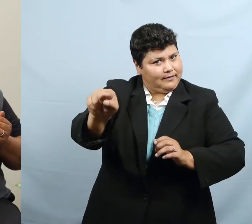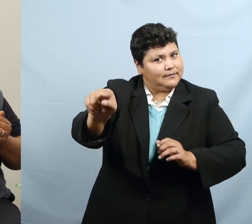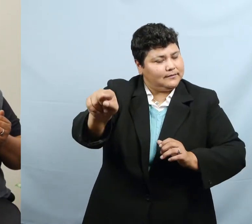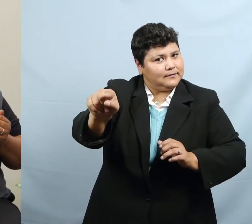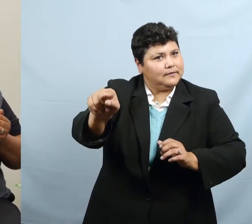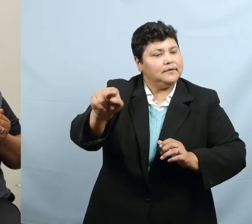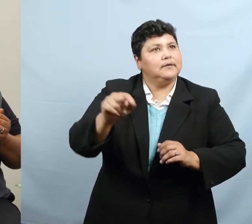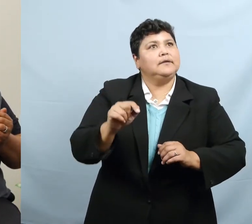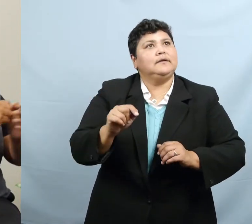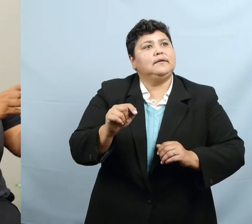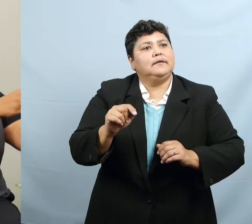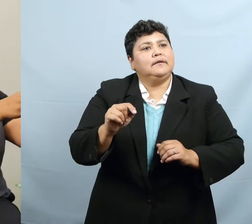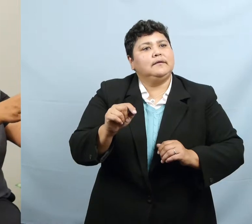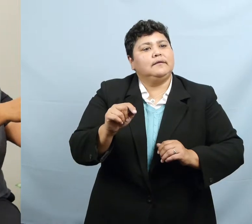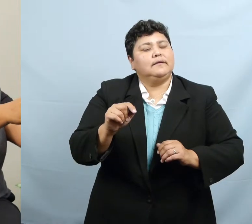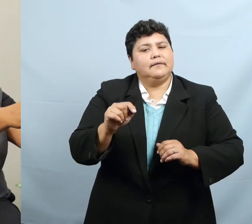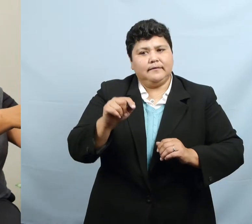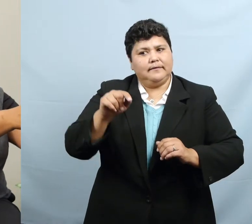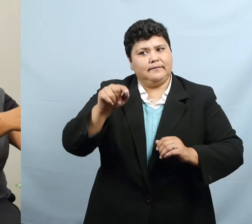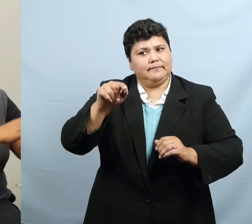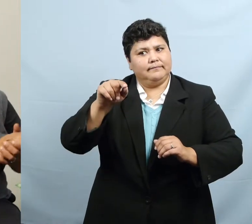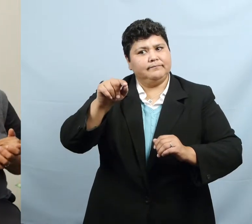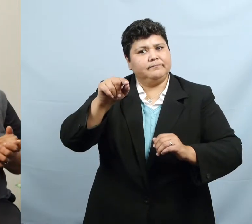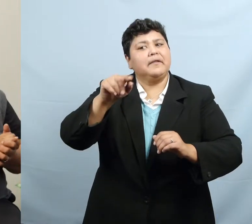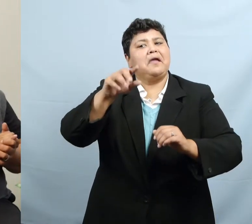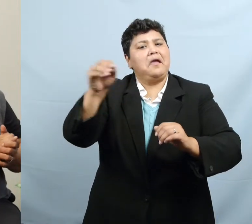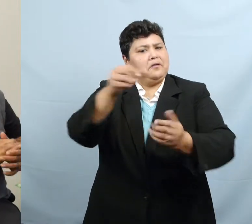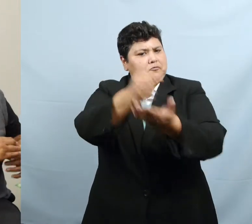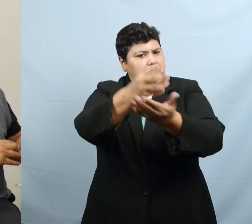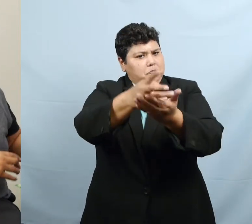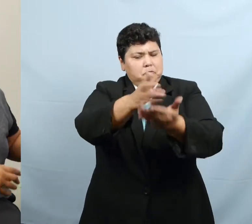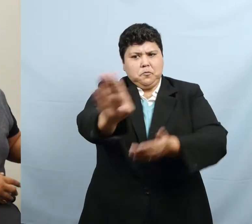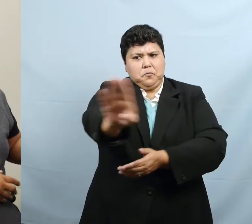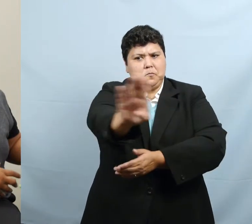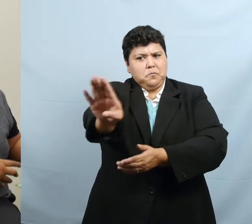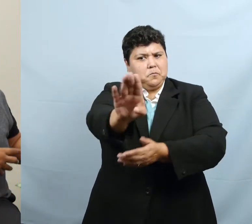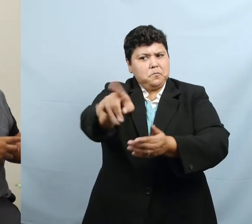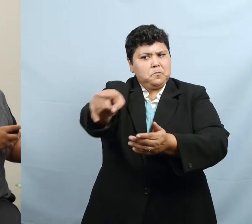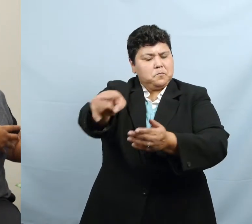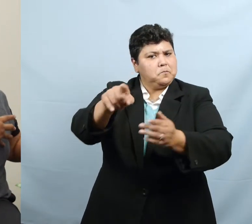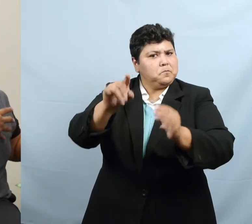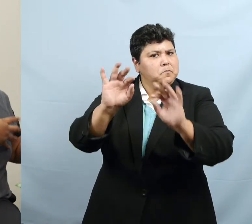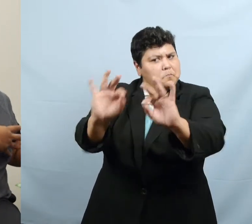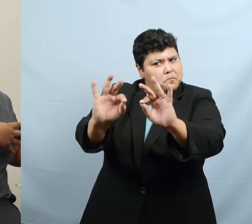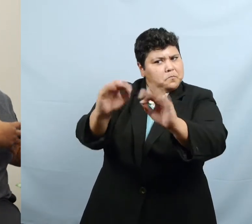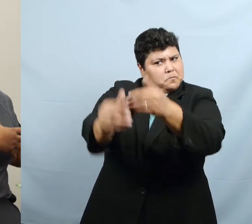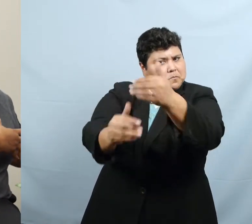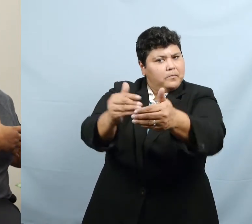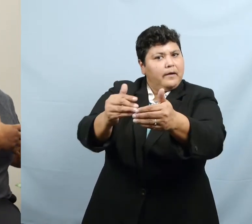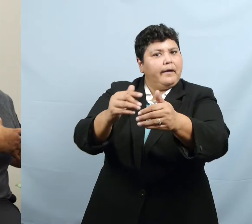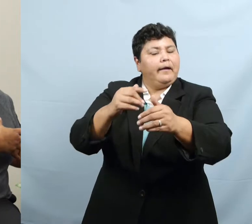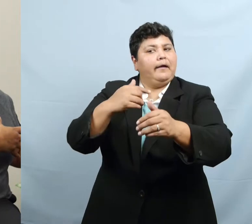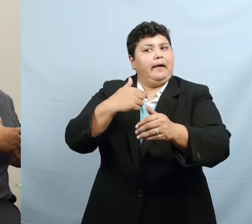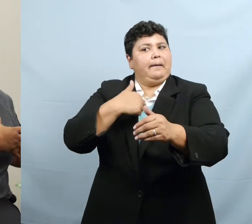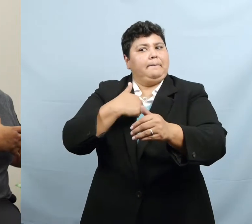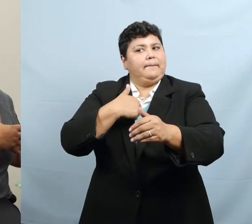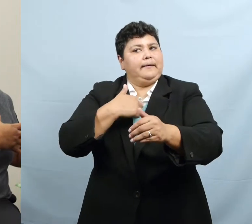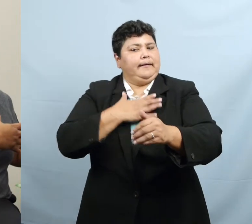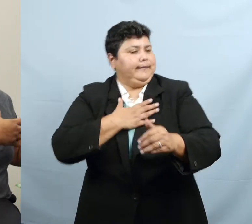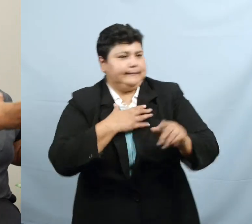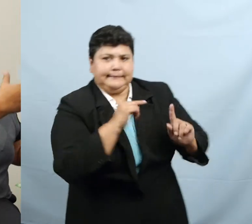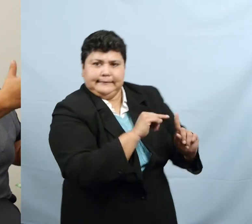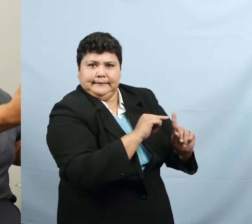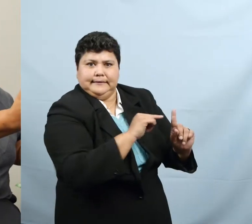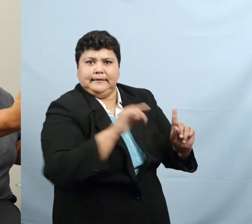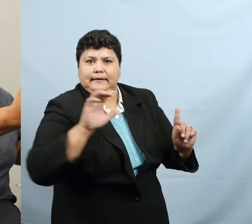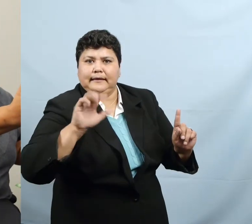and his needs were being served through the social worker. And so I was concerned more with Carmen at that point.